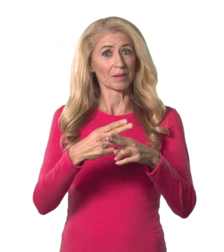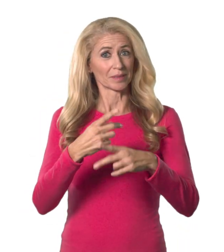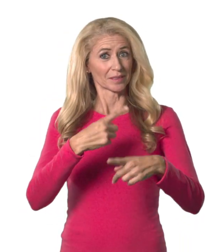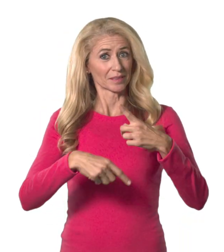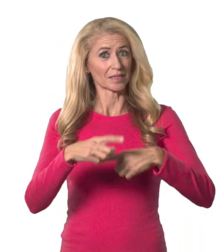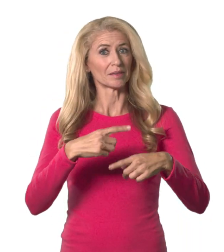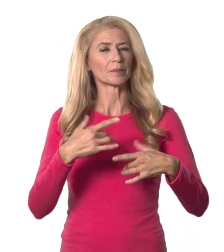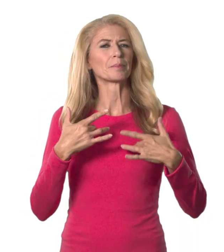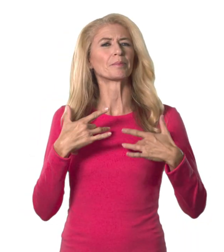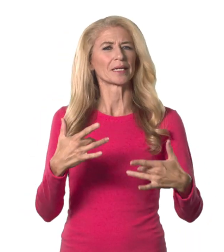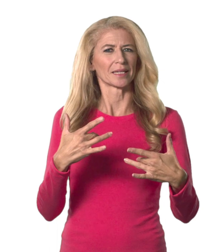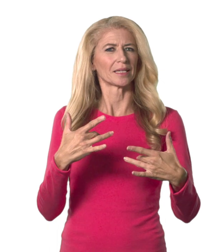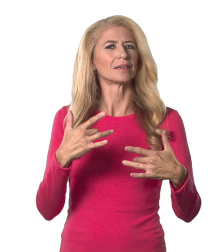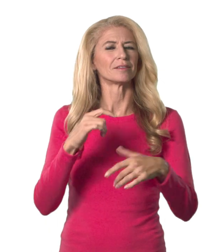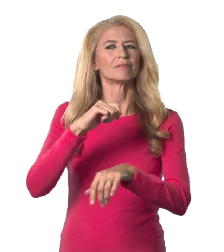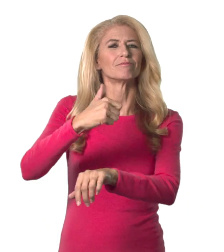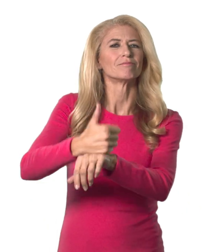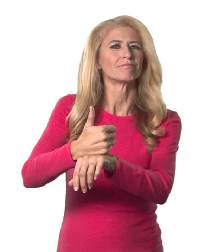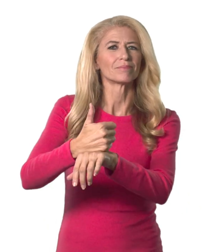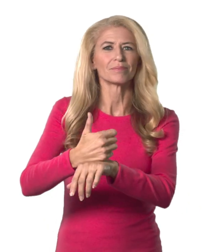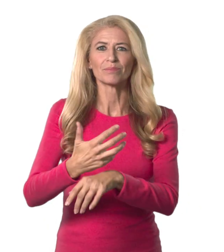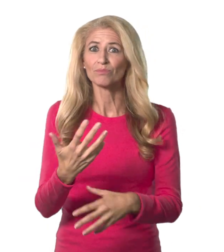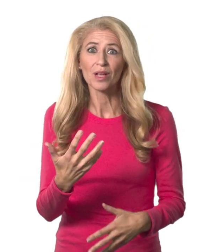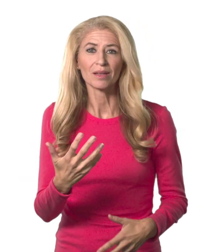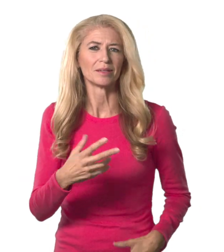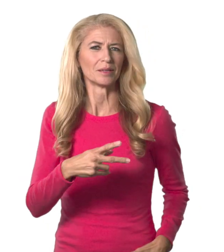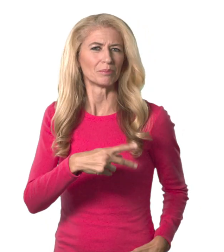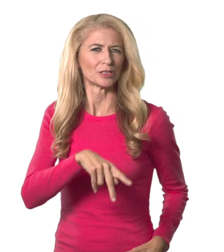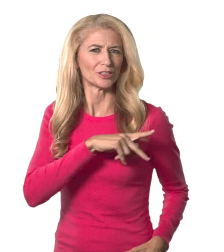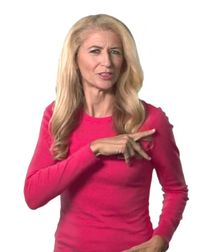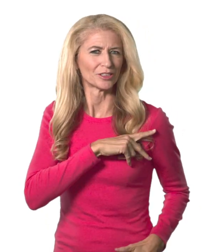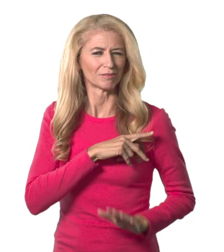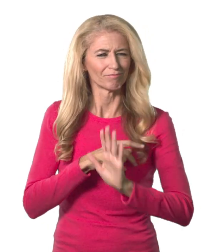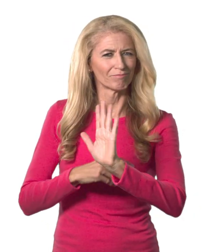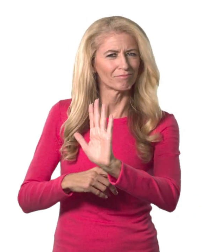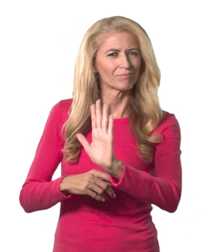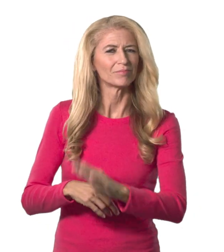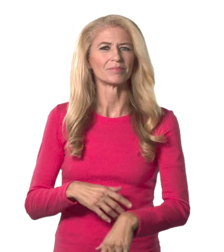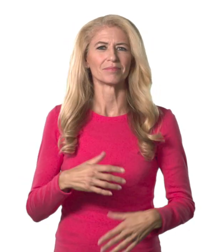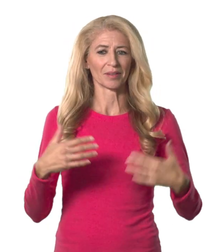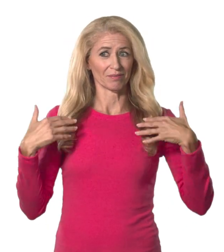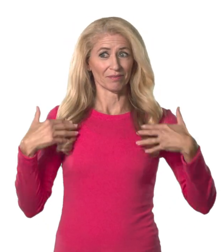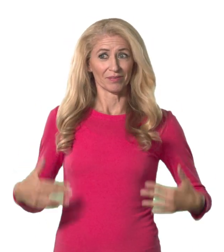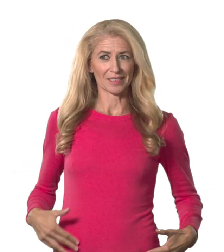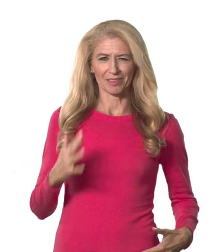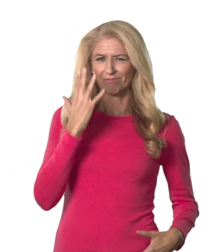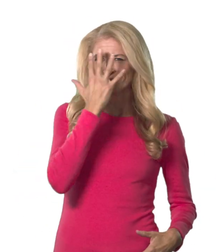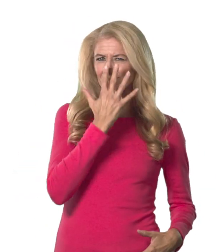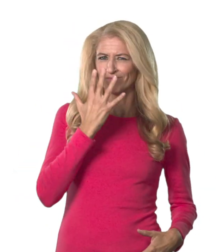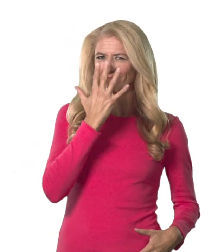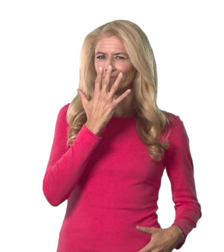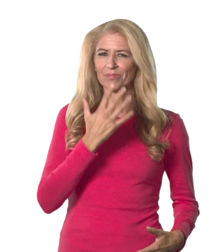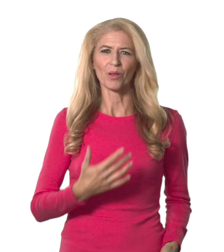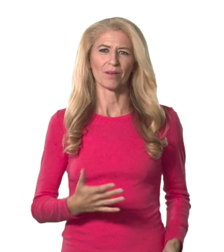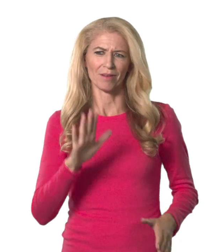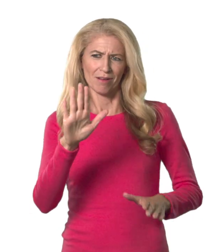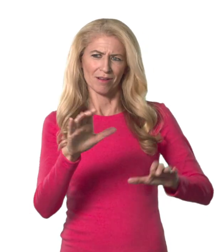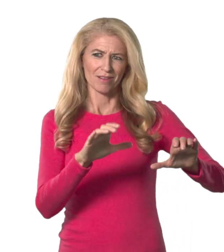Name signs are often based on personality, physical appearance, or some other